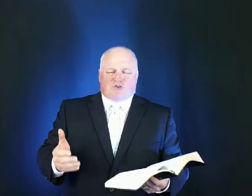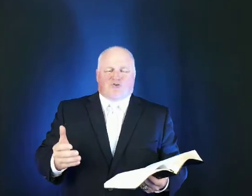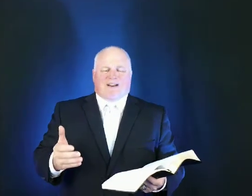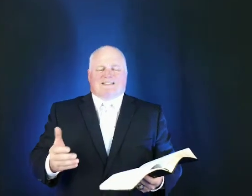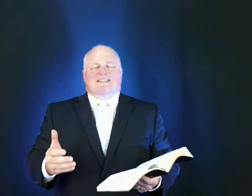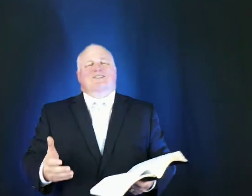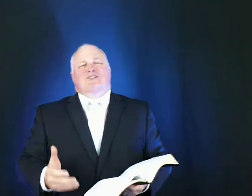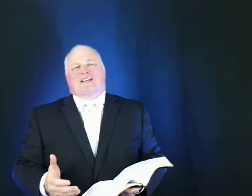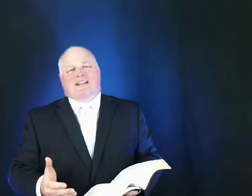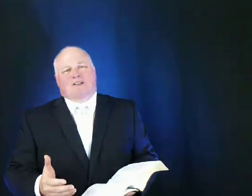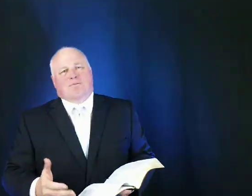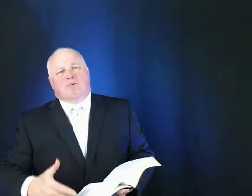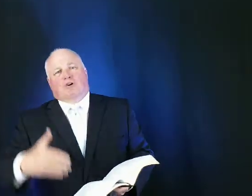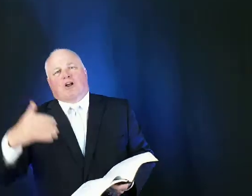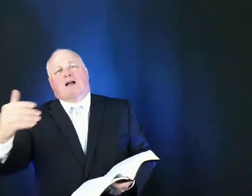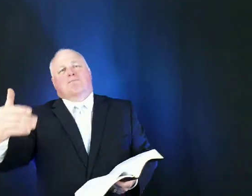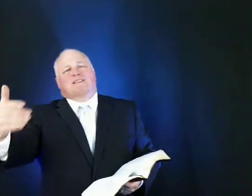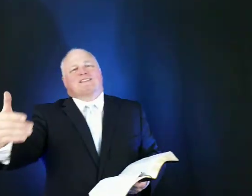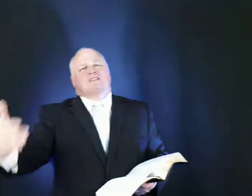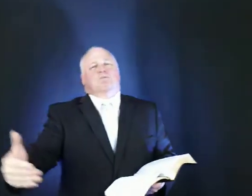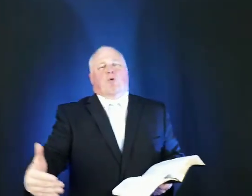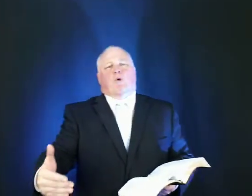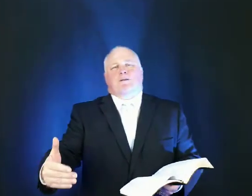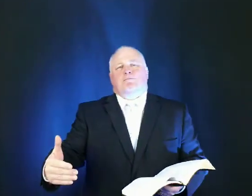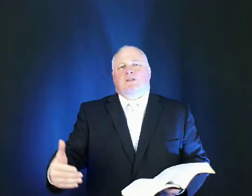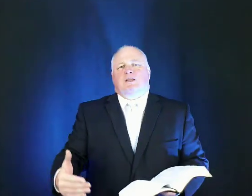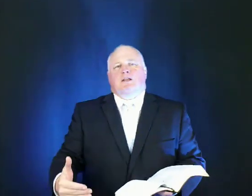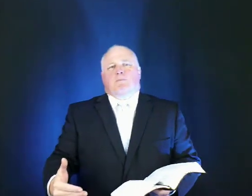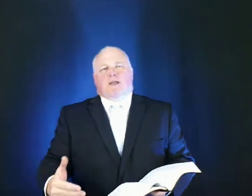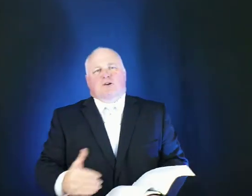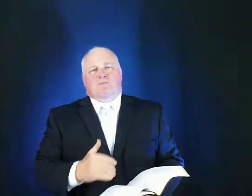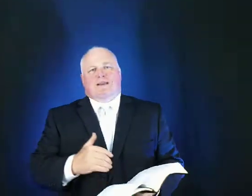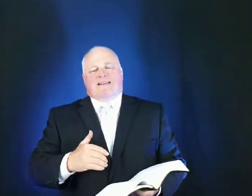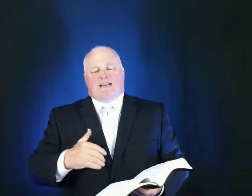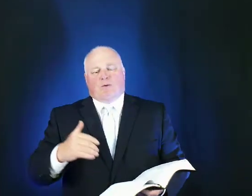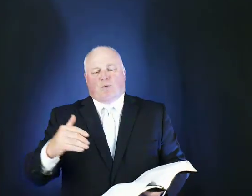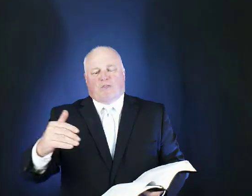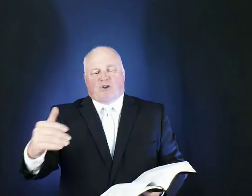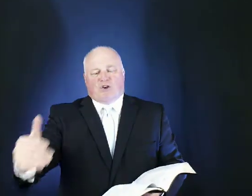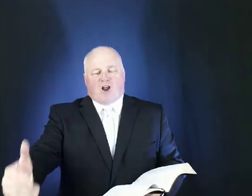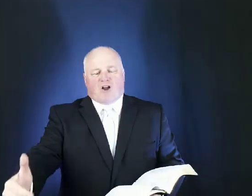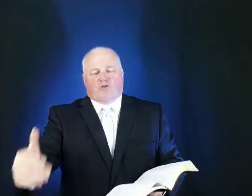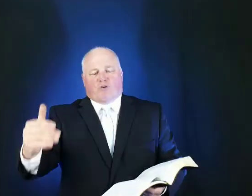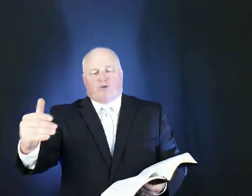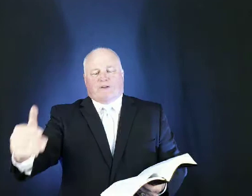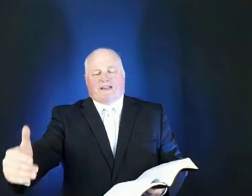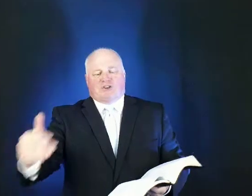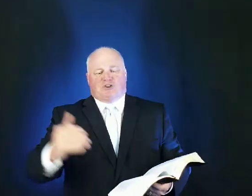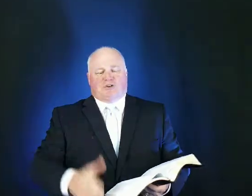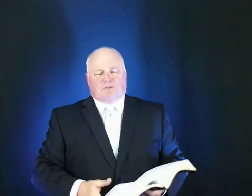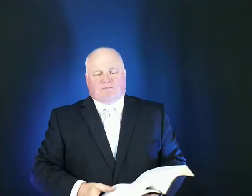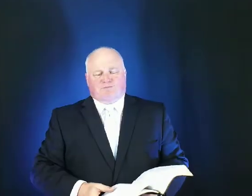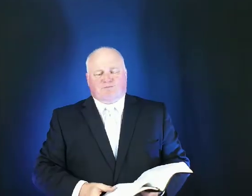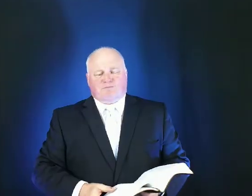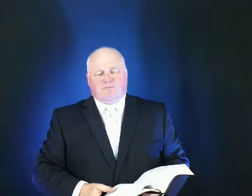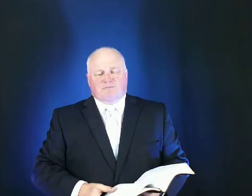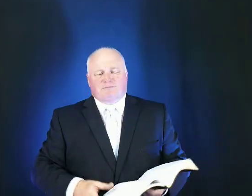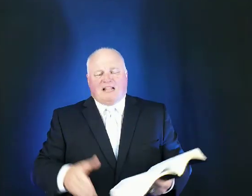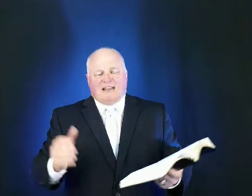transition in the book up to this point peter's been dealing with doctrinal issues and